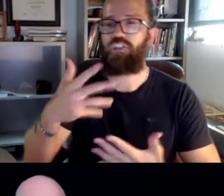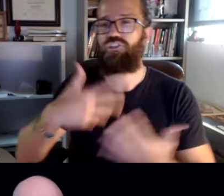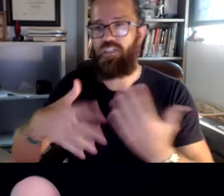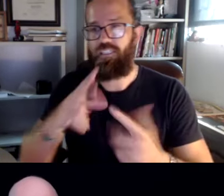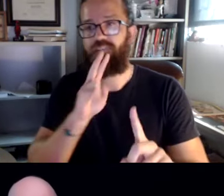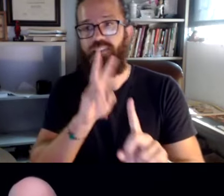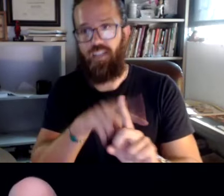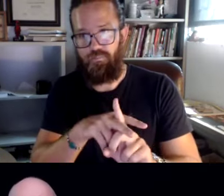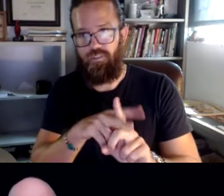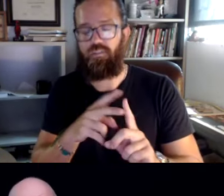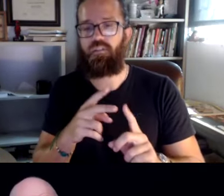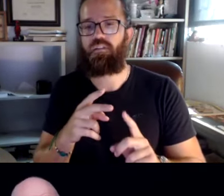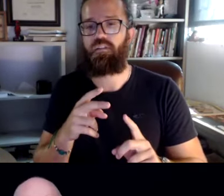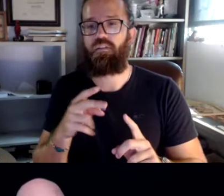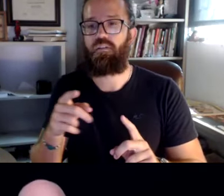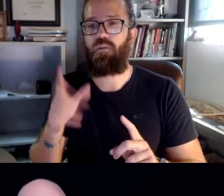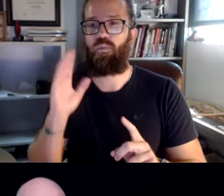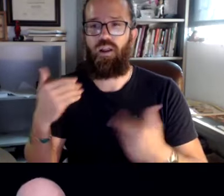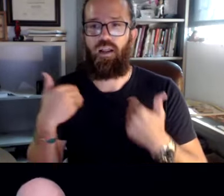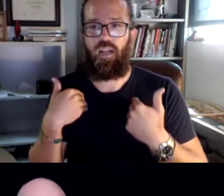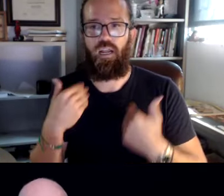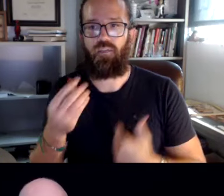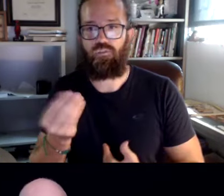So, you'll be completing an interactive assignment.